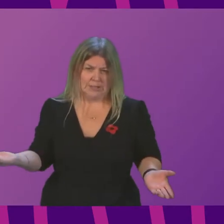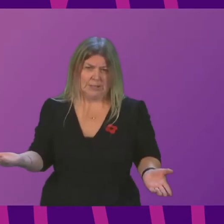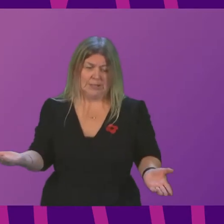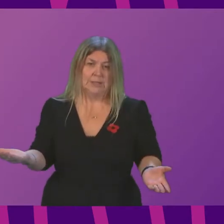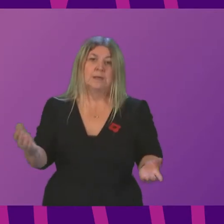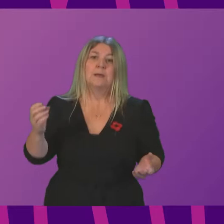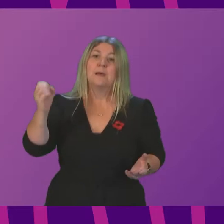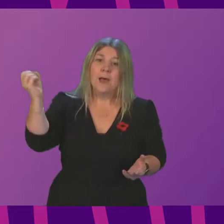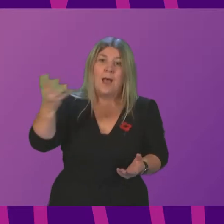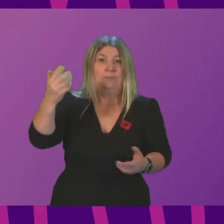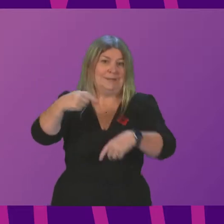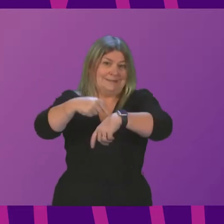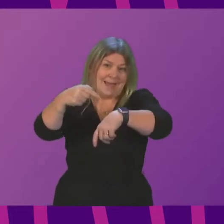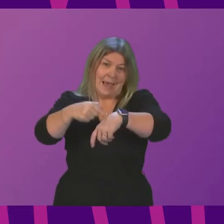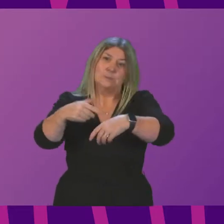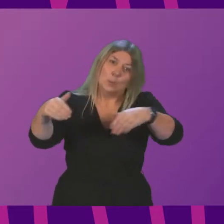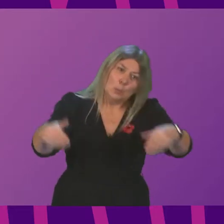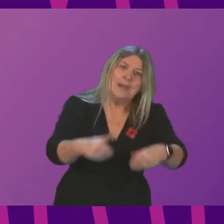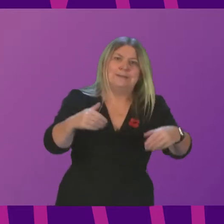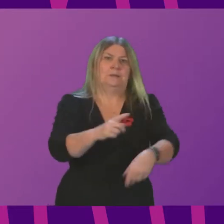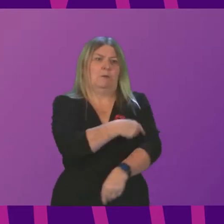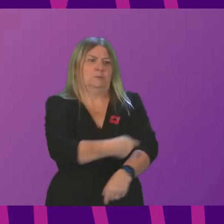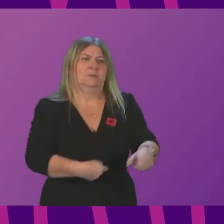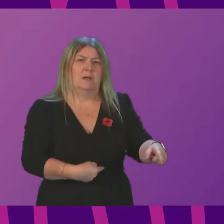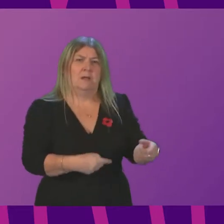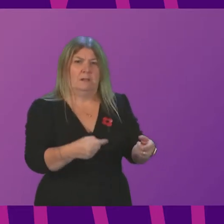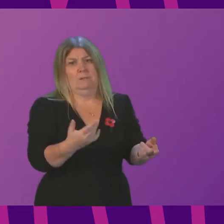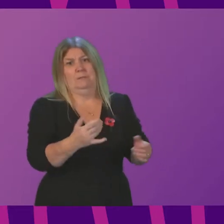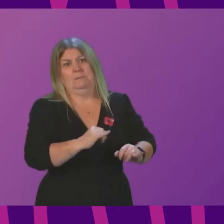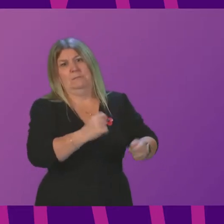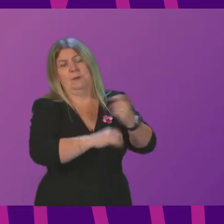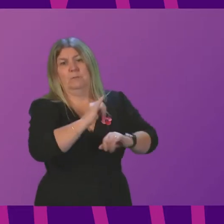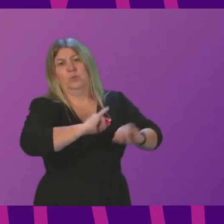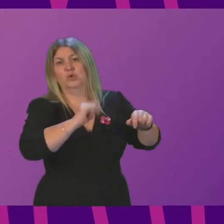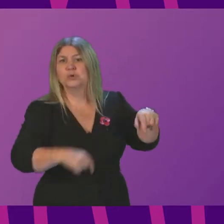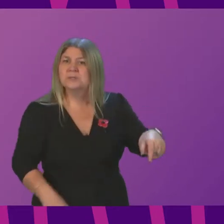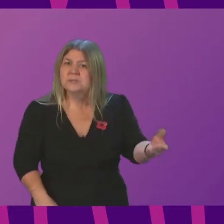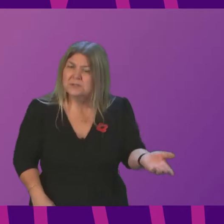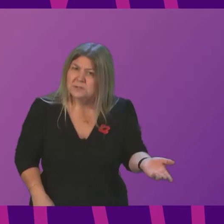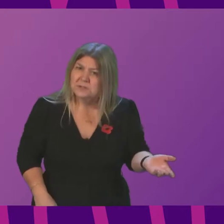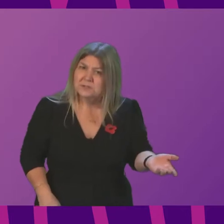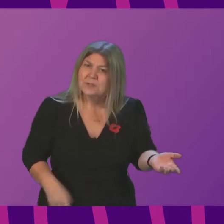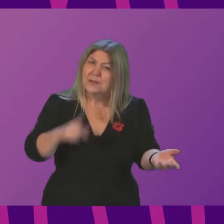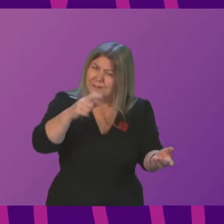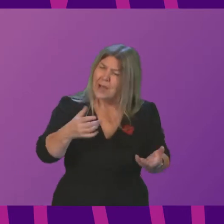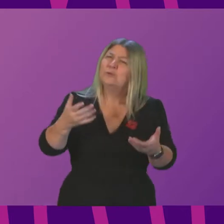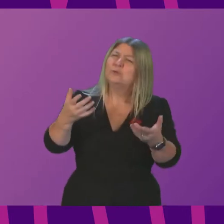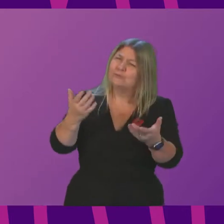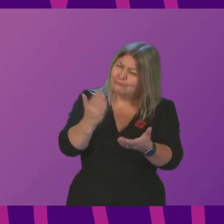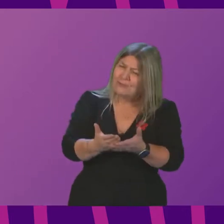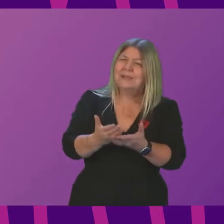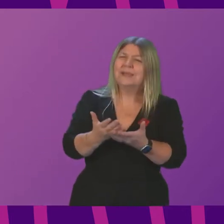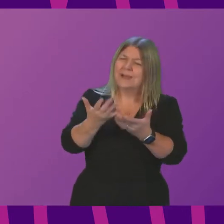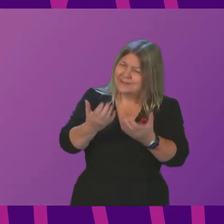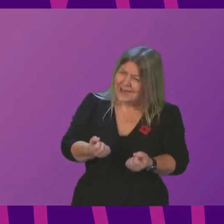rising. Will you accept that the plans that you have put in place are not working and will you